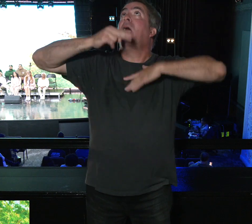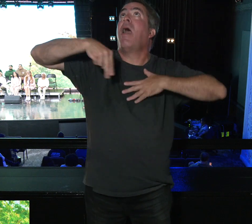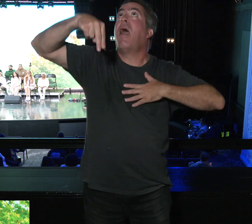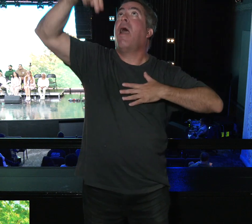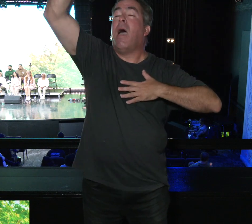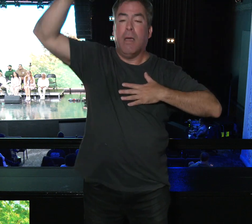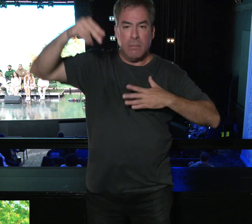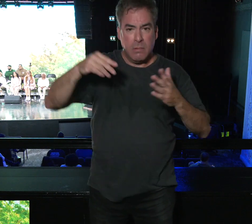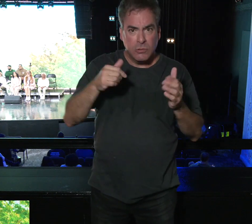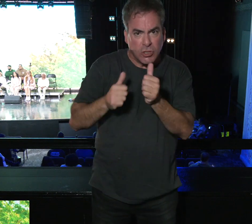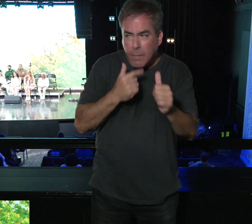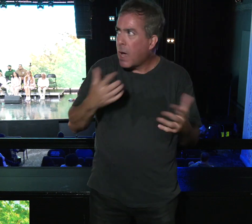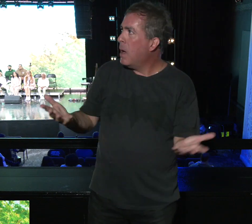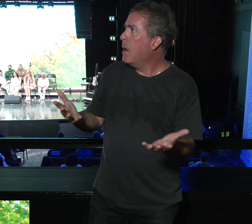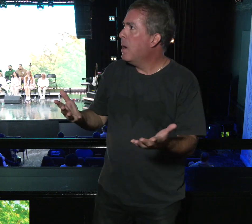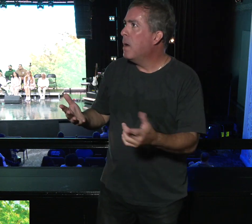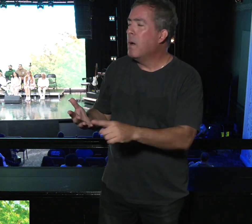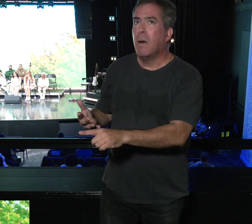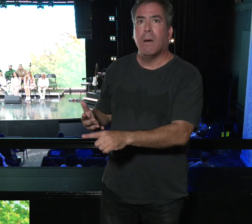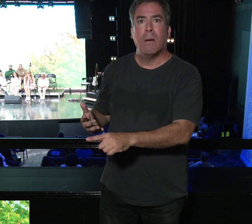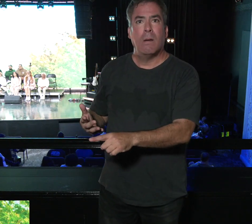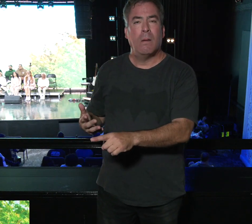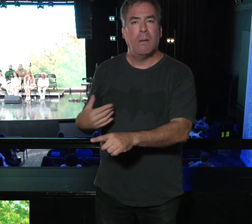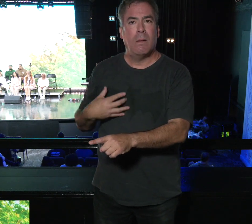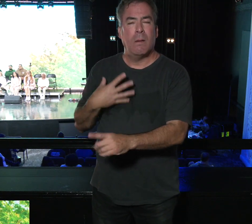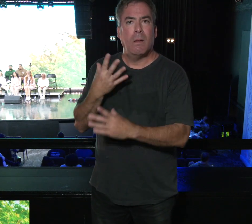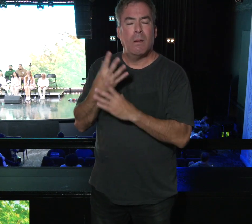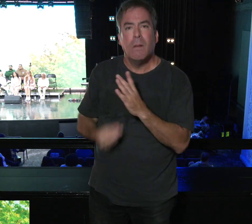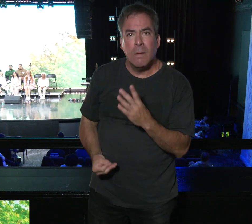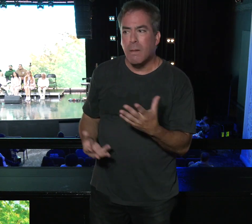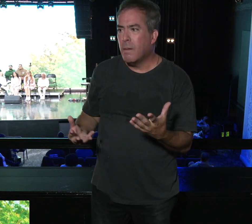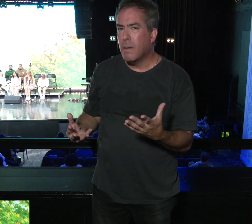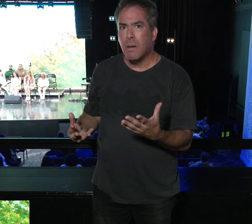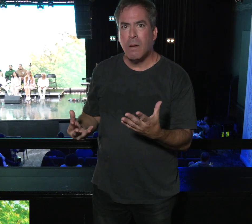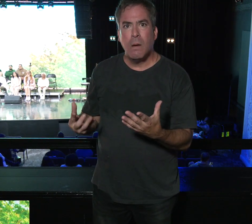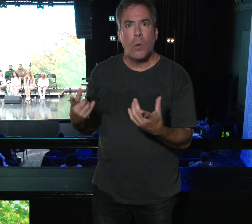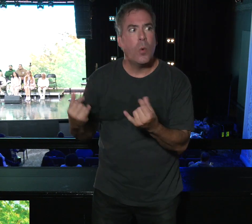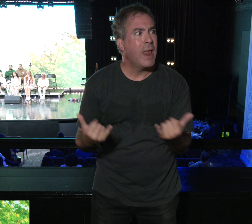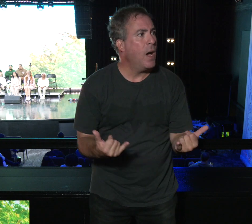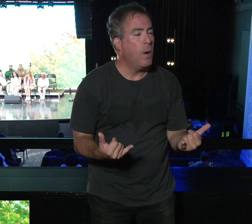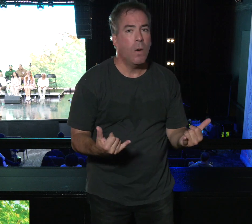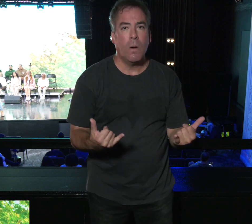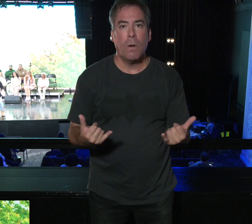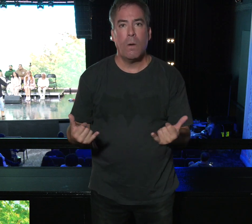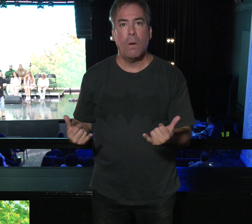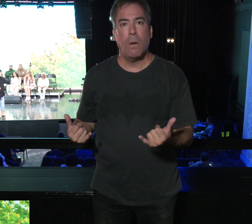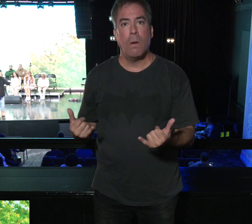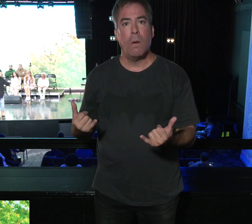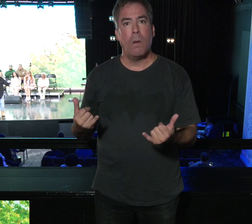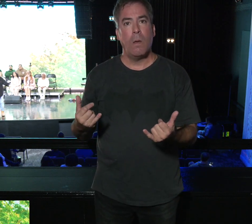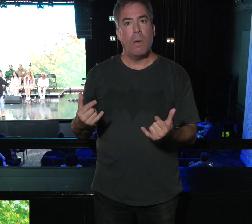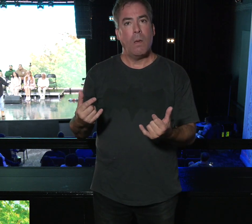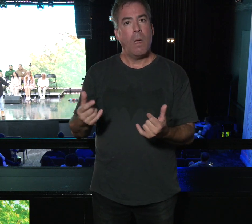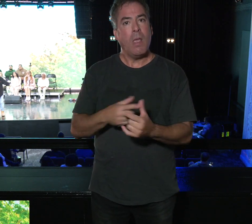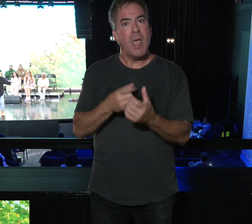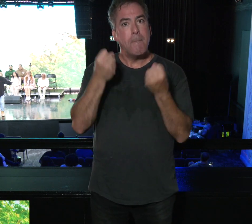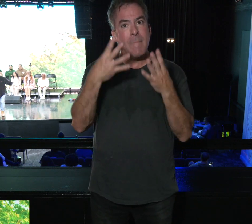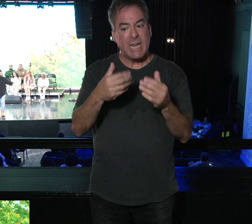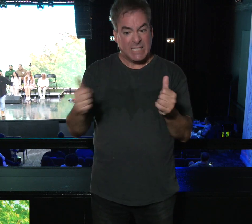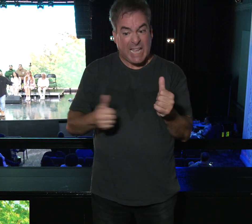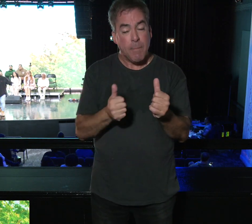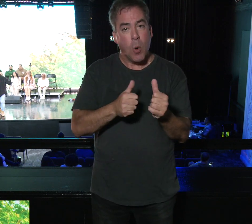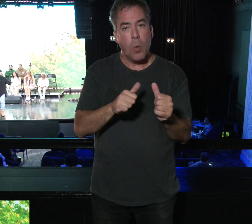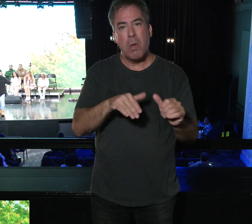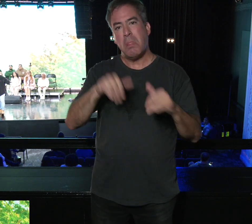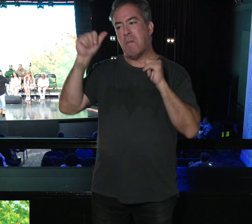are like, um, that was anticlimactic. Now what? And a bunch of disciples left. They were like,